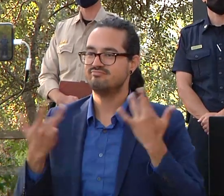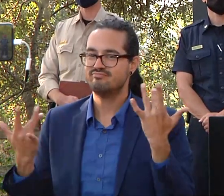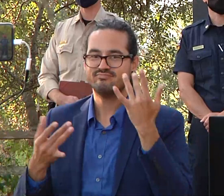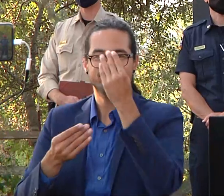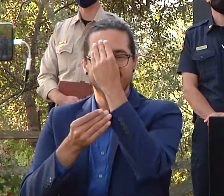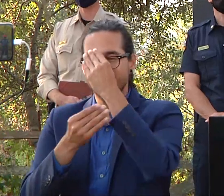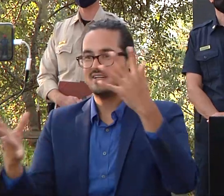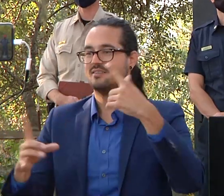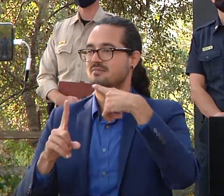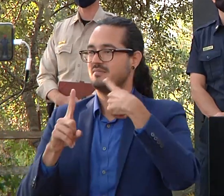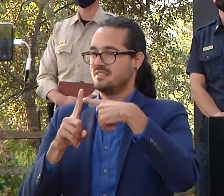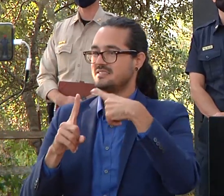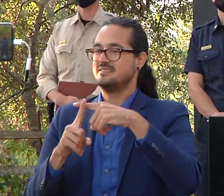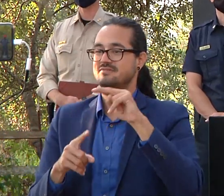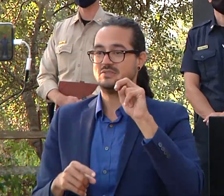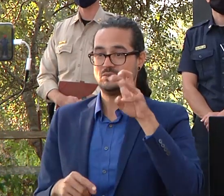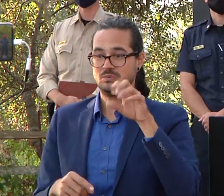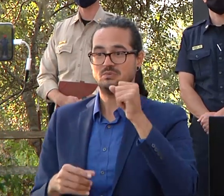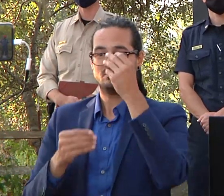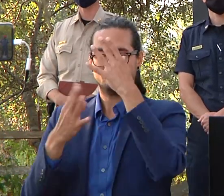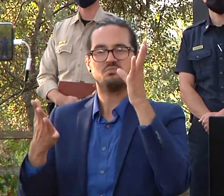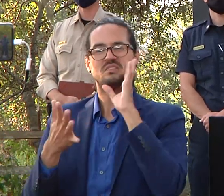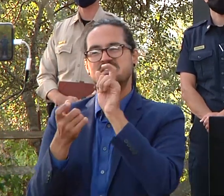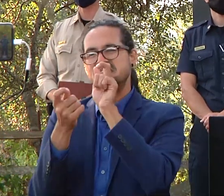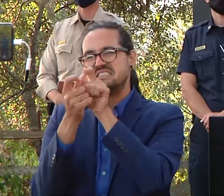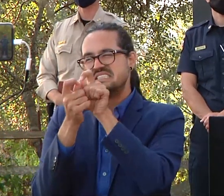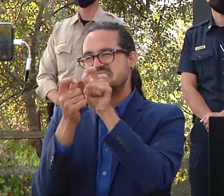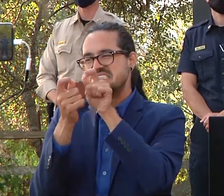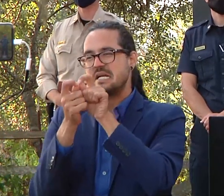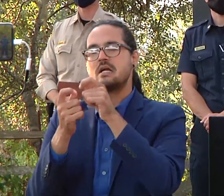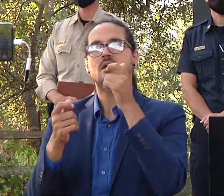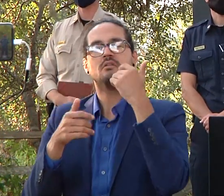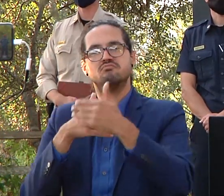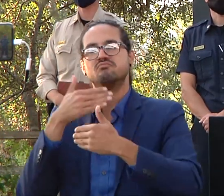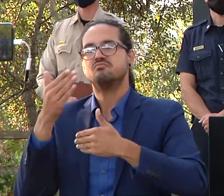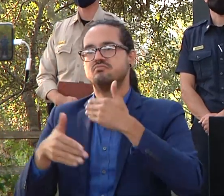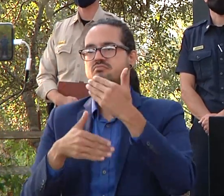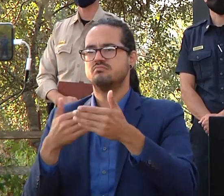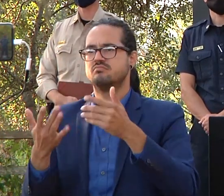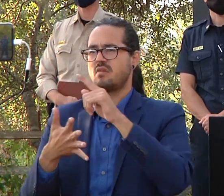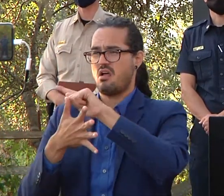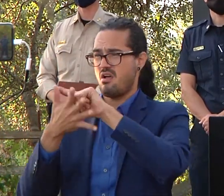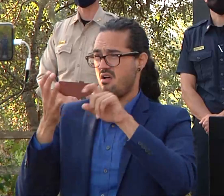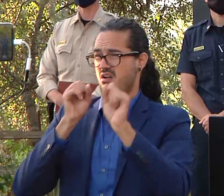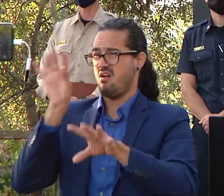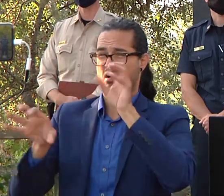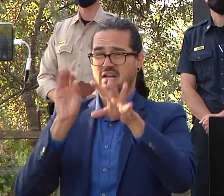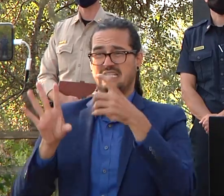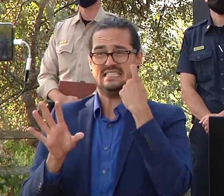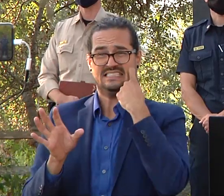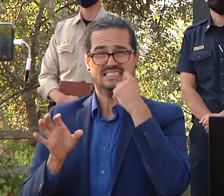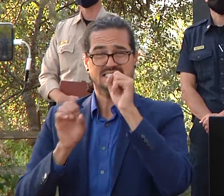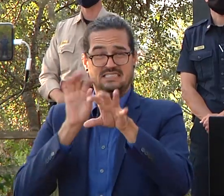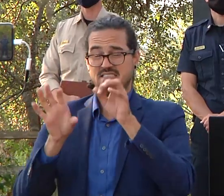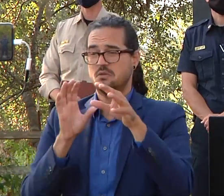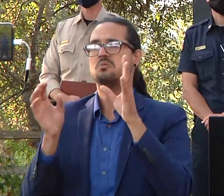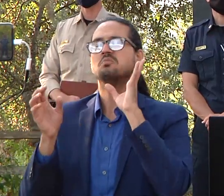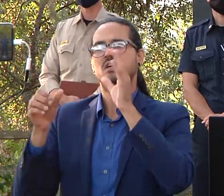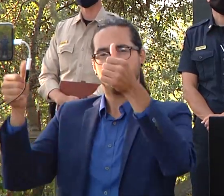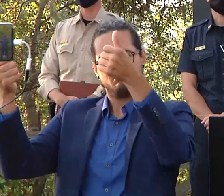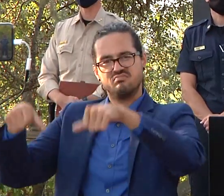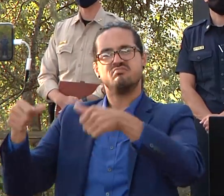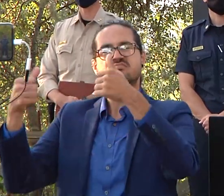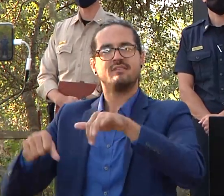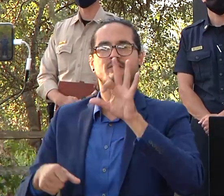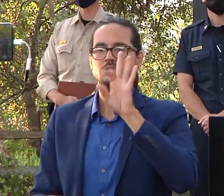information when it's available and all of this information is listed on our social social media platforms there is more